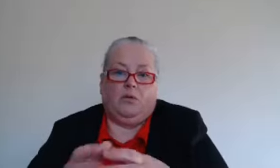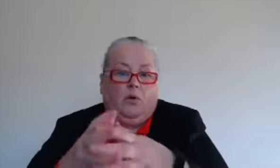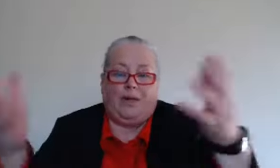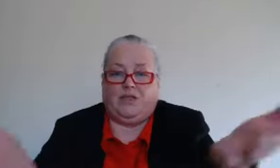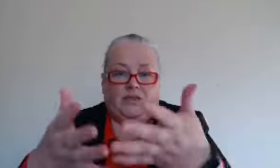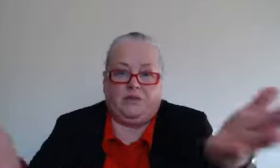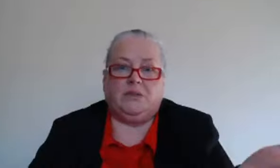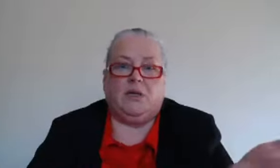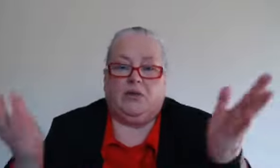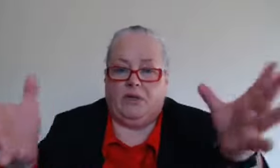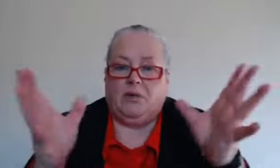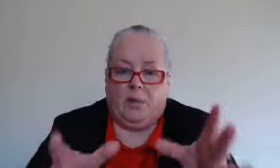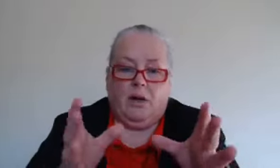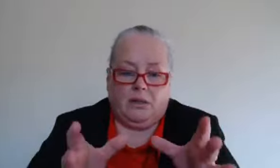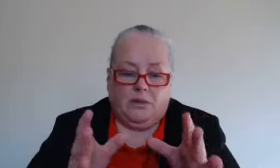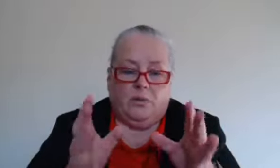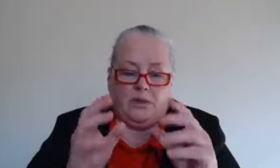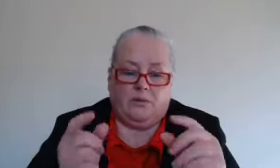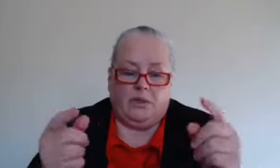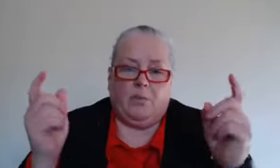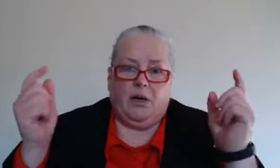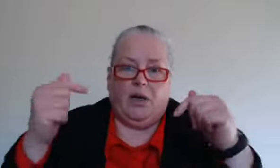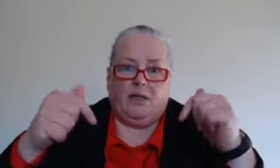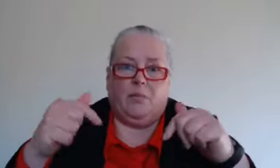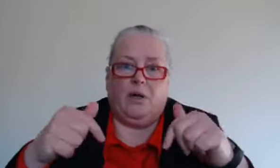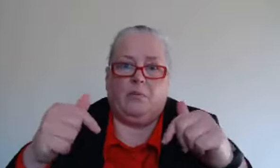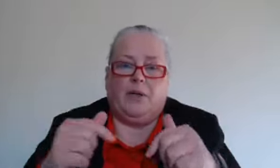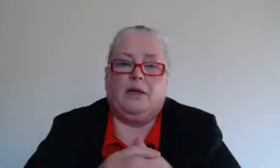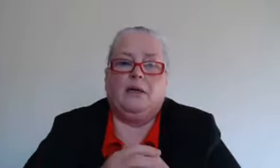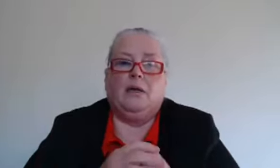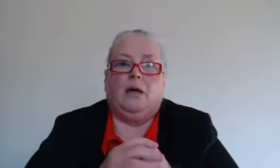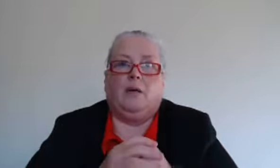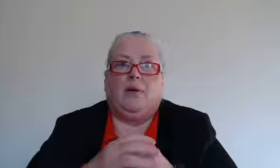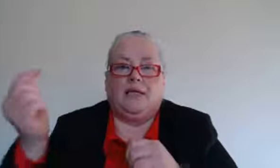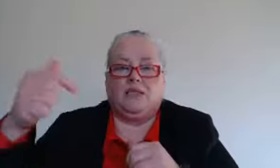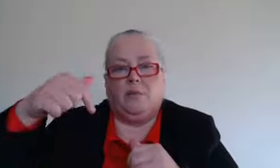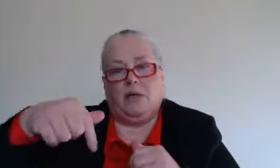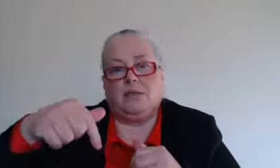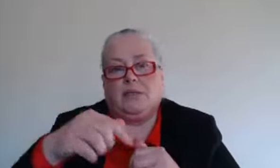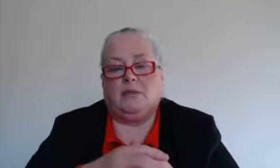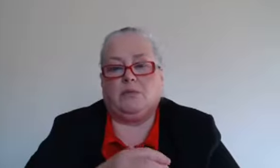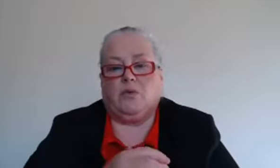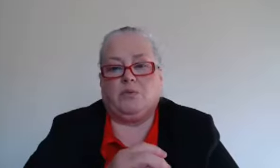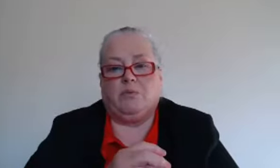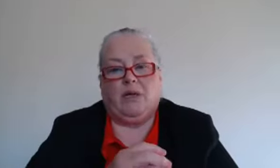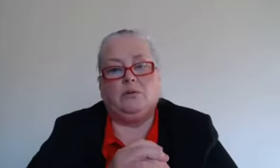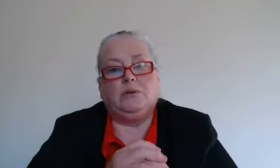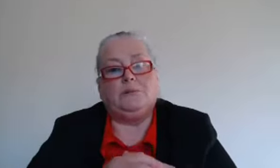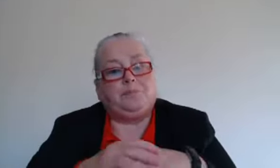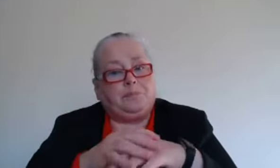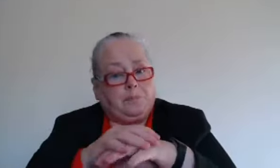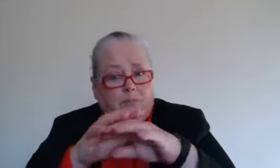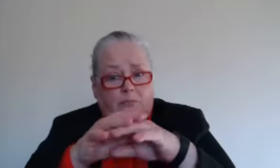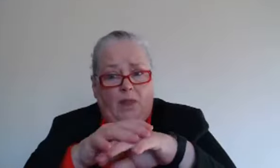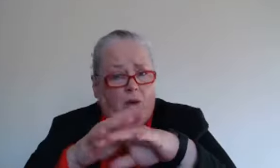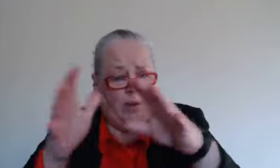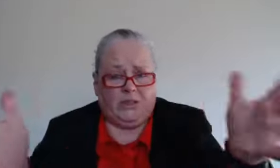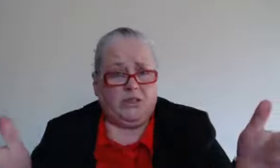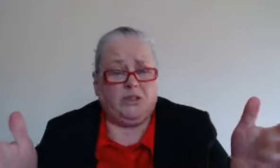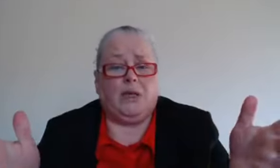questions and they're in the blog as always they're in the blog and the blog will be a link to the blog is in the description below questions you can